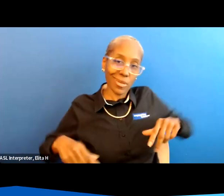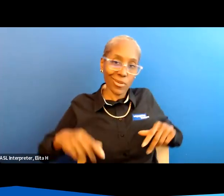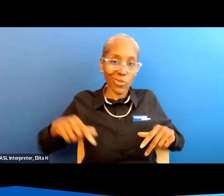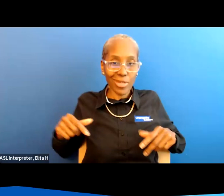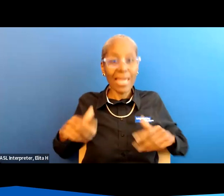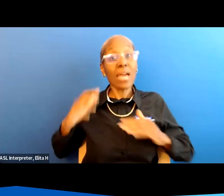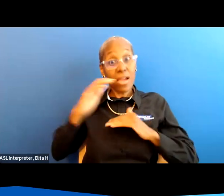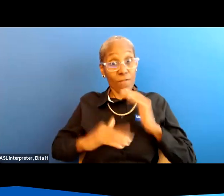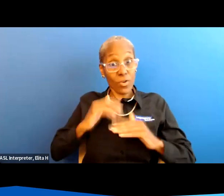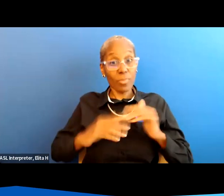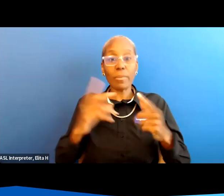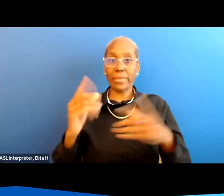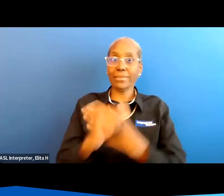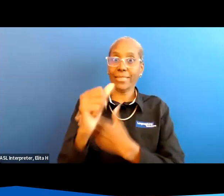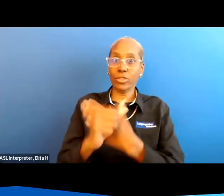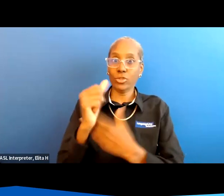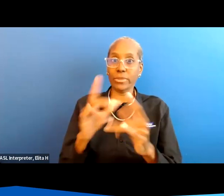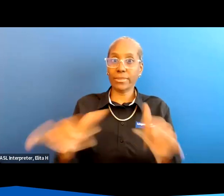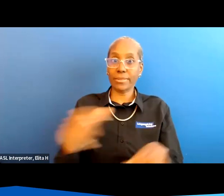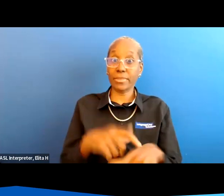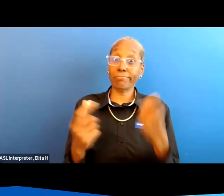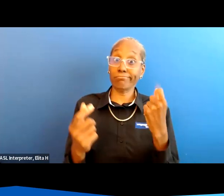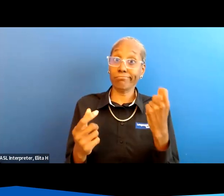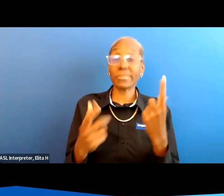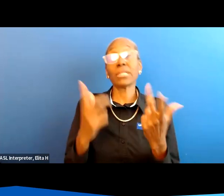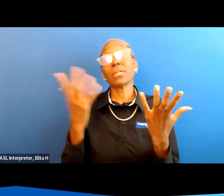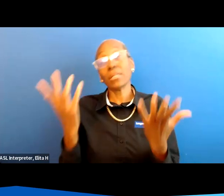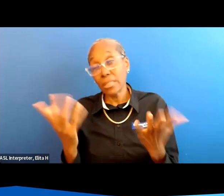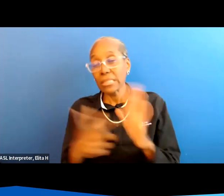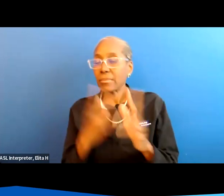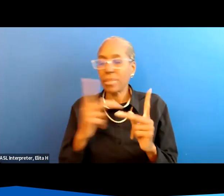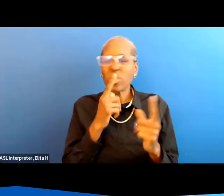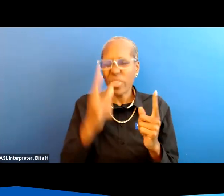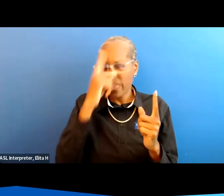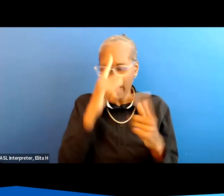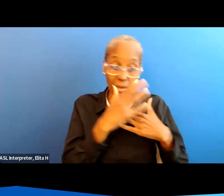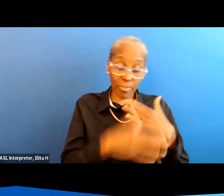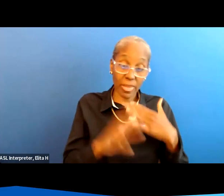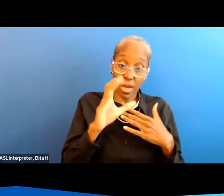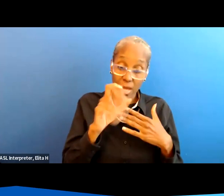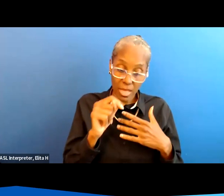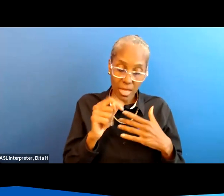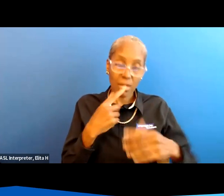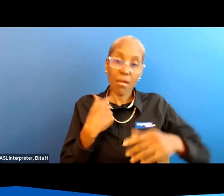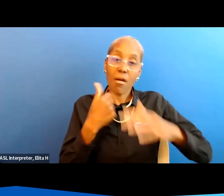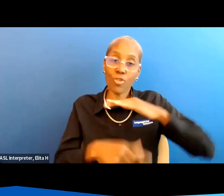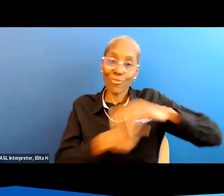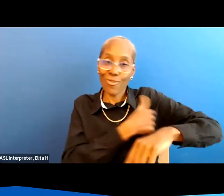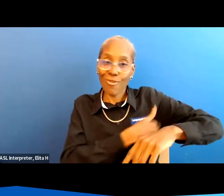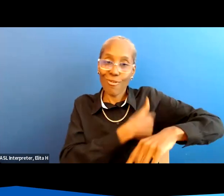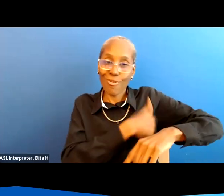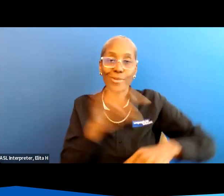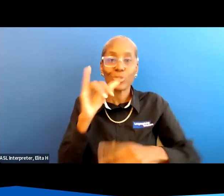comfortable thing to do but it's a dangerous thing to do and so sometimes people don't think of blood clots that they might be in your underarm so